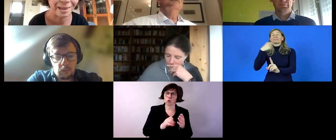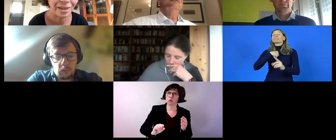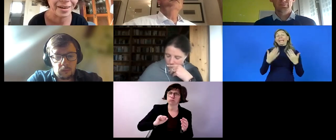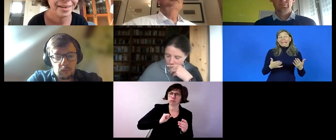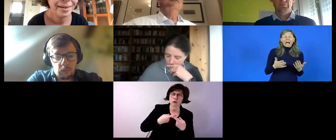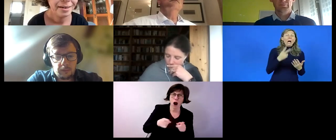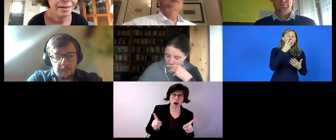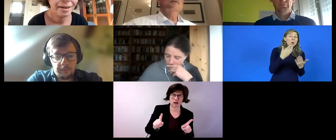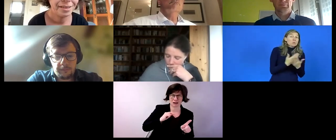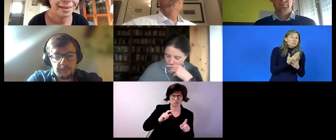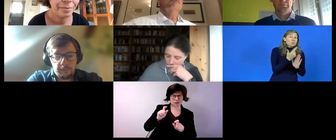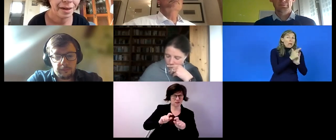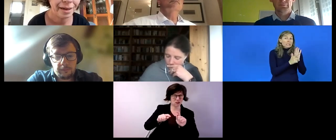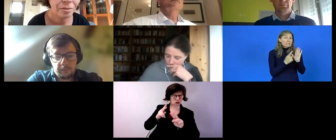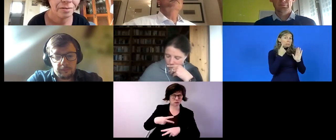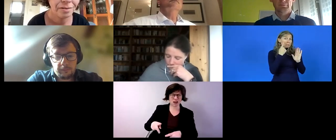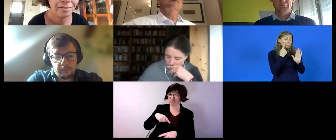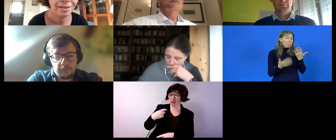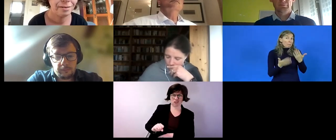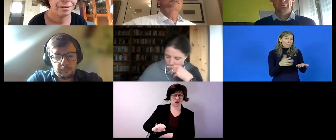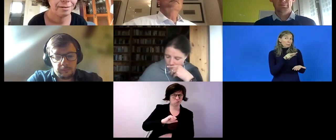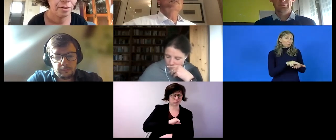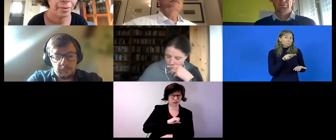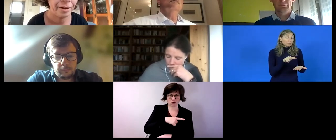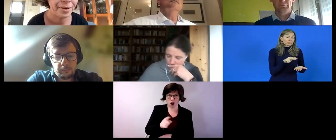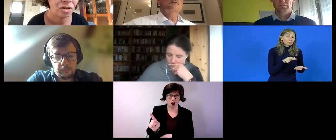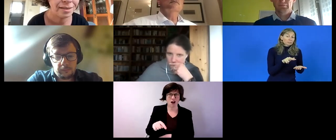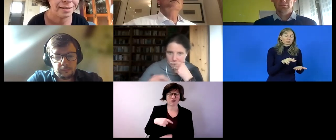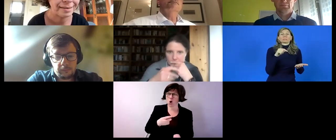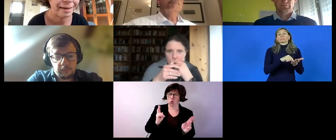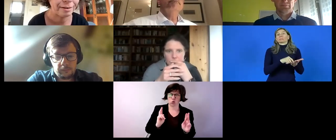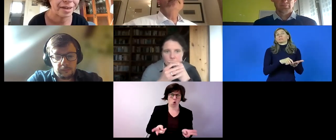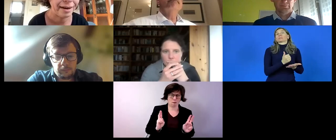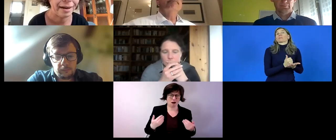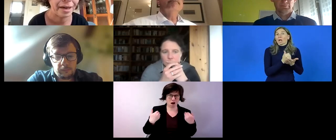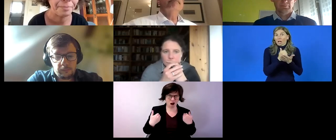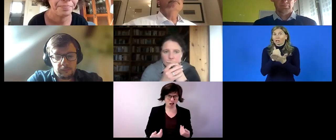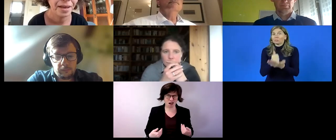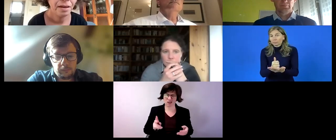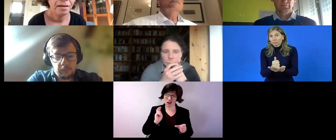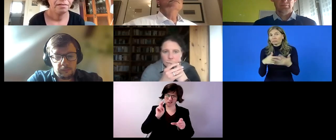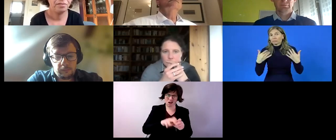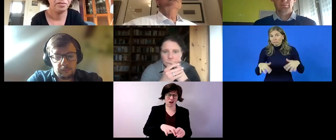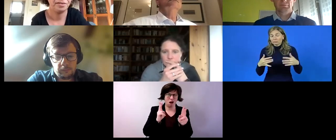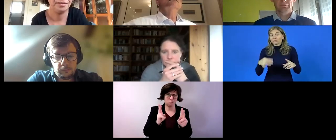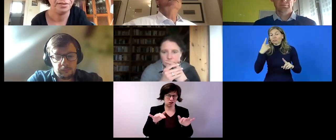it would be um enriching to a society in general i don't quite